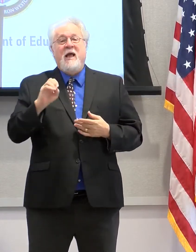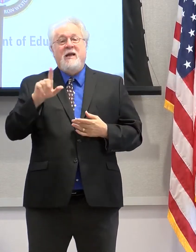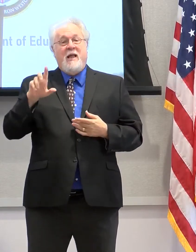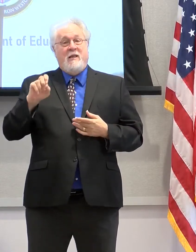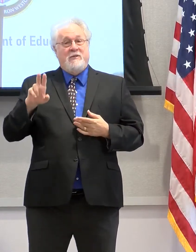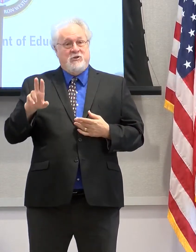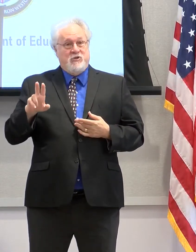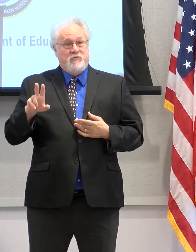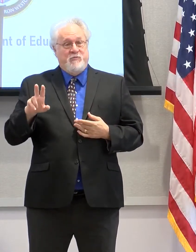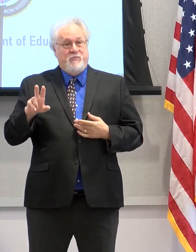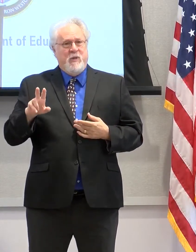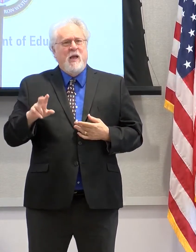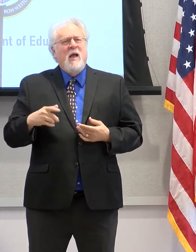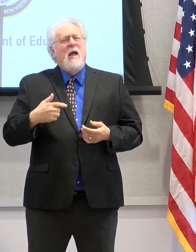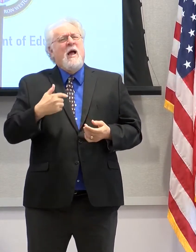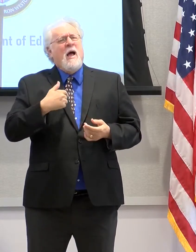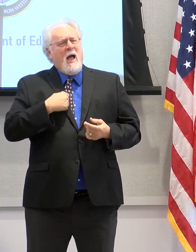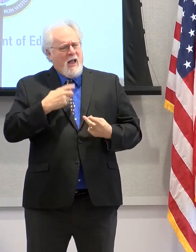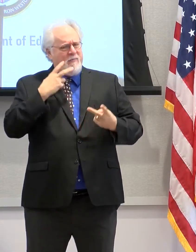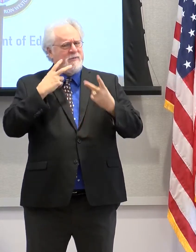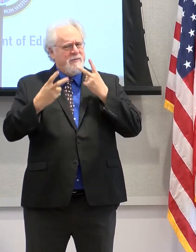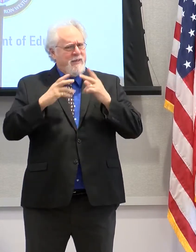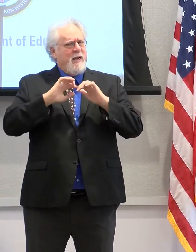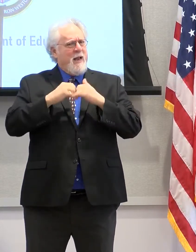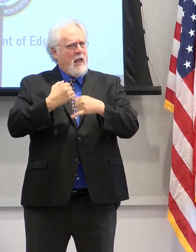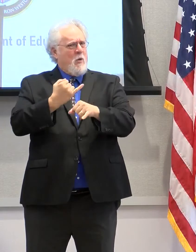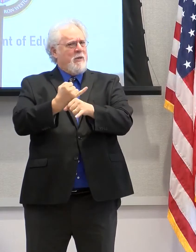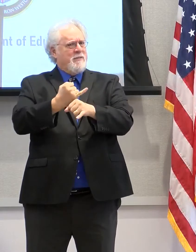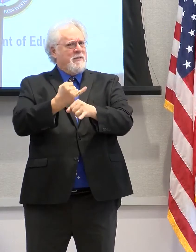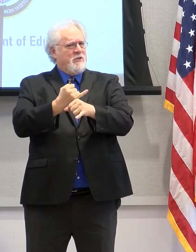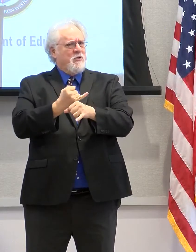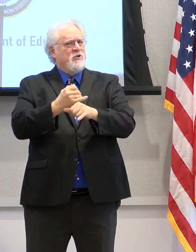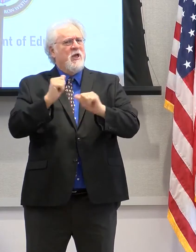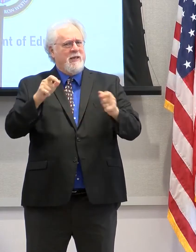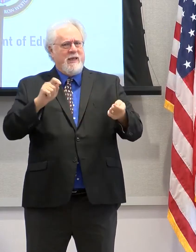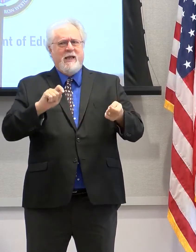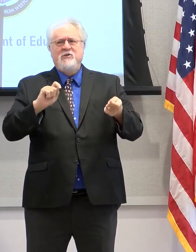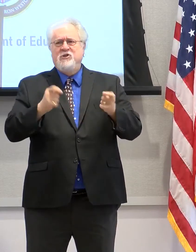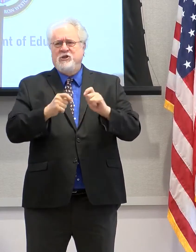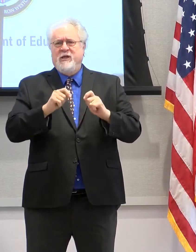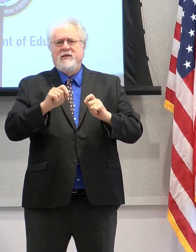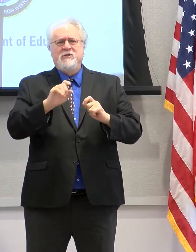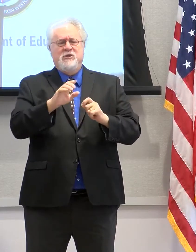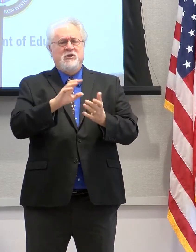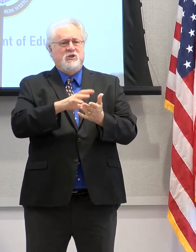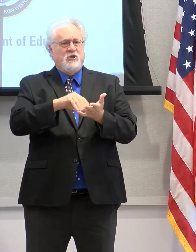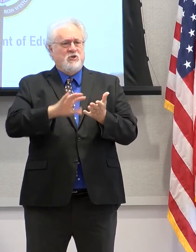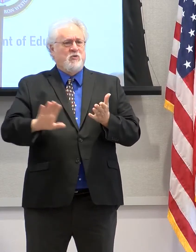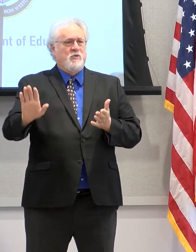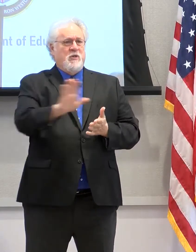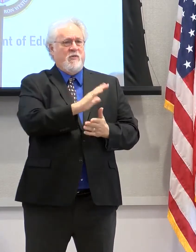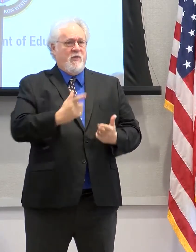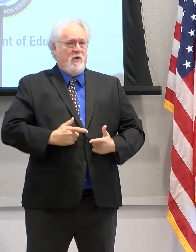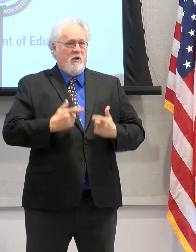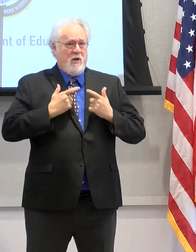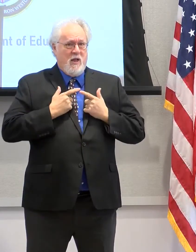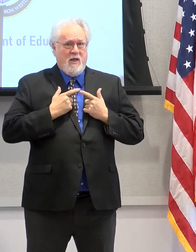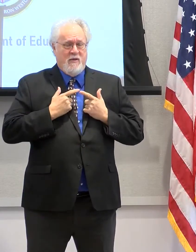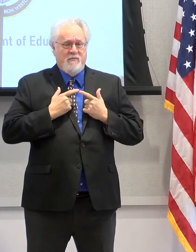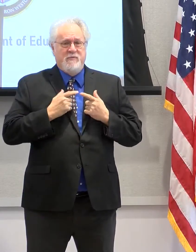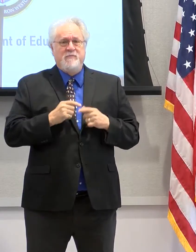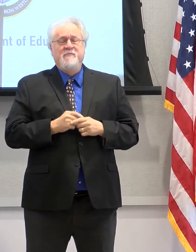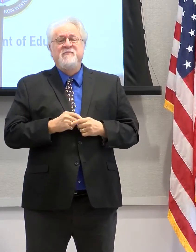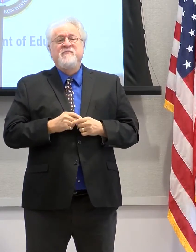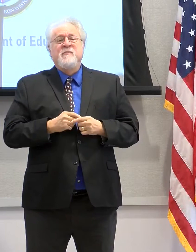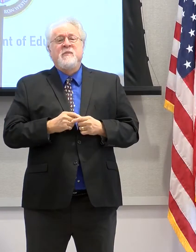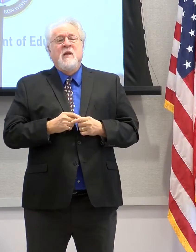LSU, I have seen how our institutions can change the lives of students within the Capital